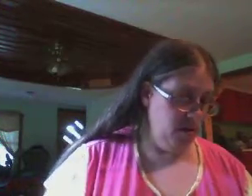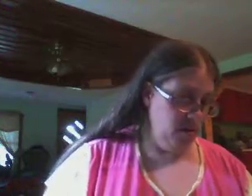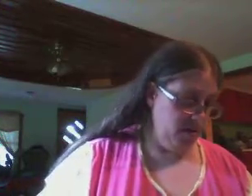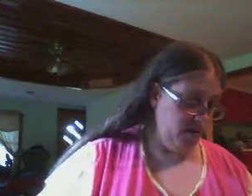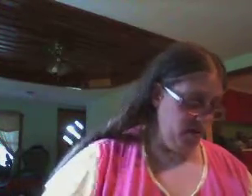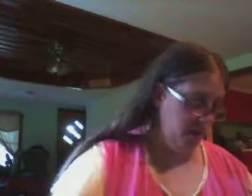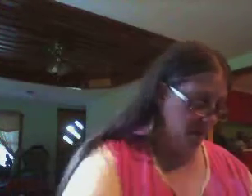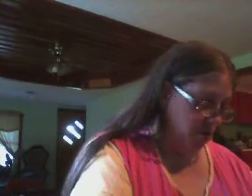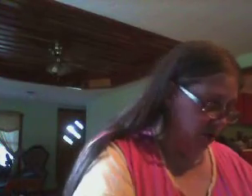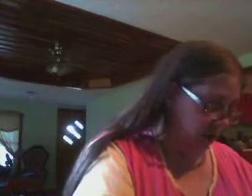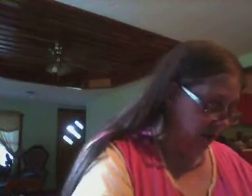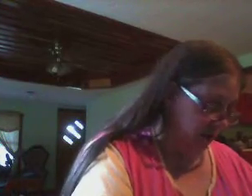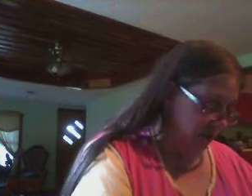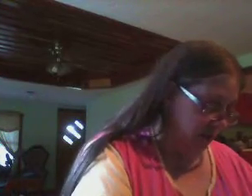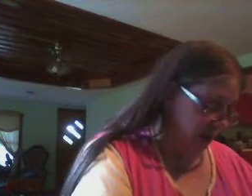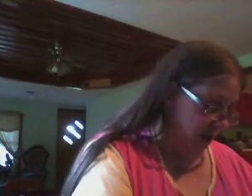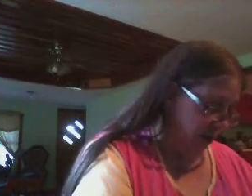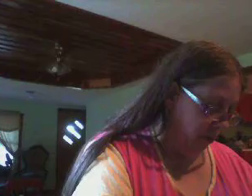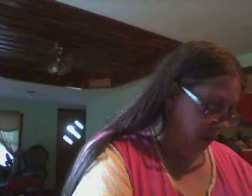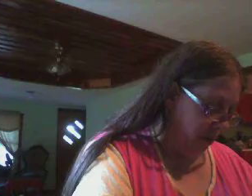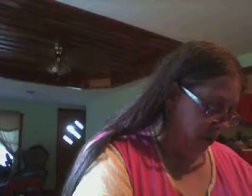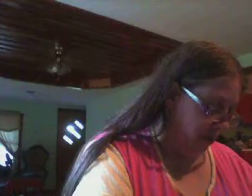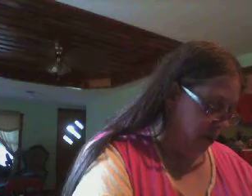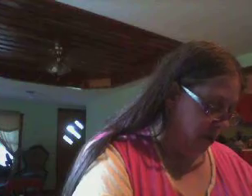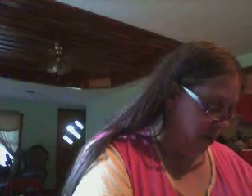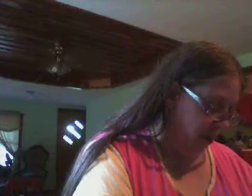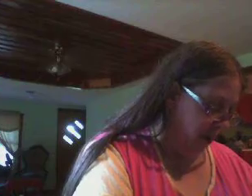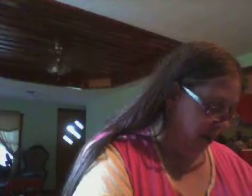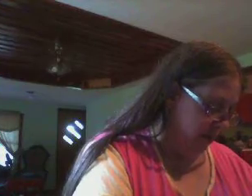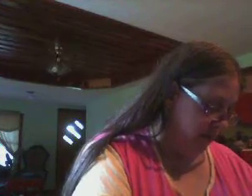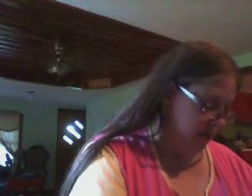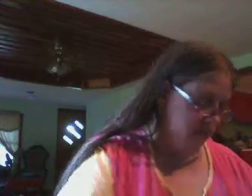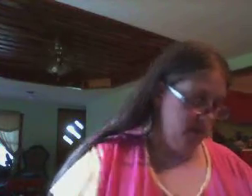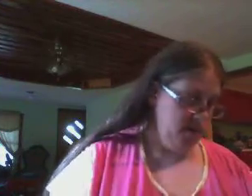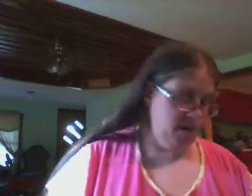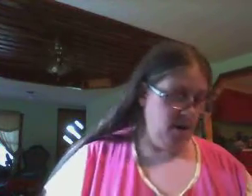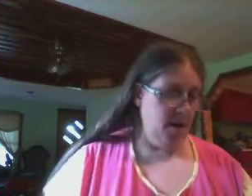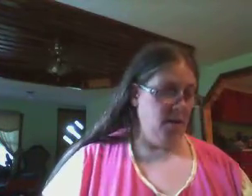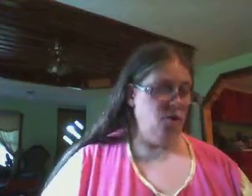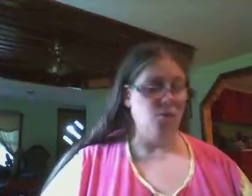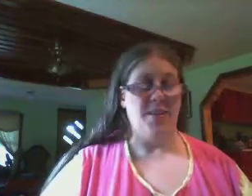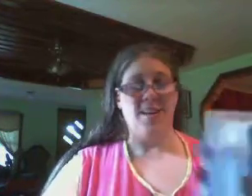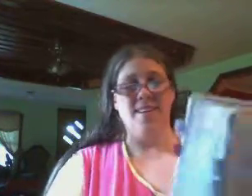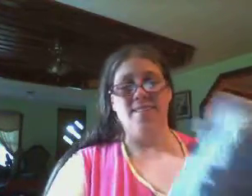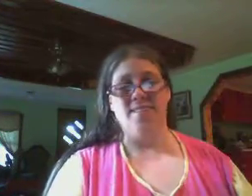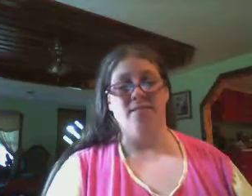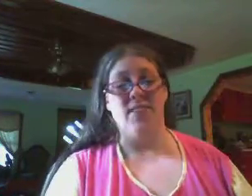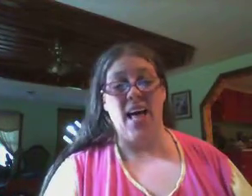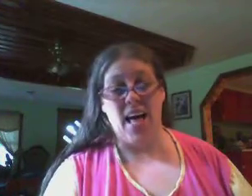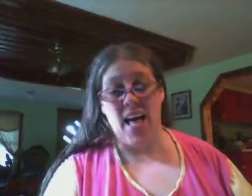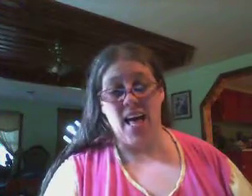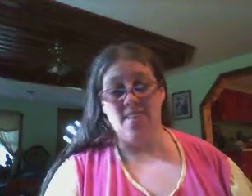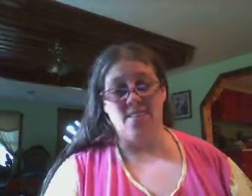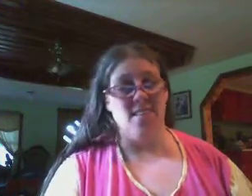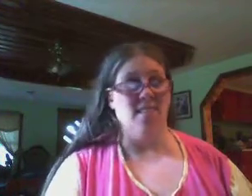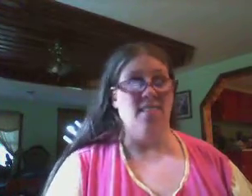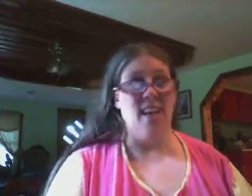Okay. So, let me check. To me, I don't like summer. It's too hot, and too many flies, and